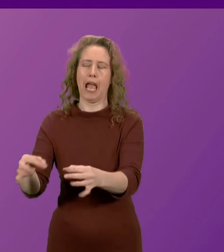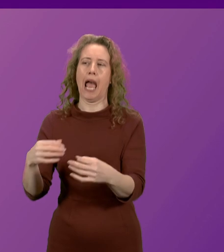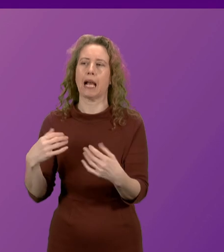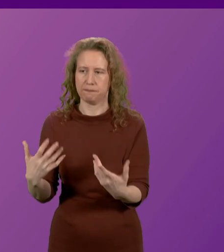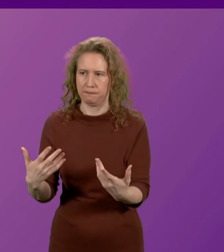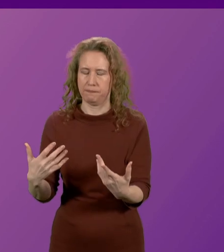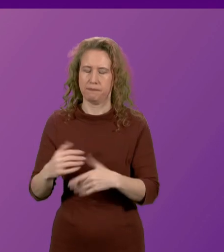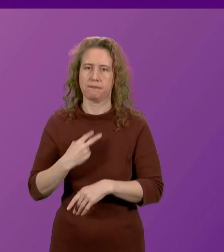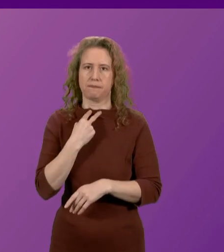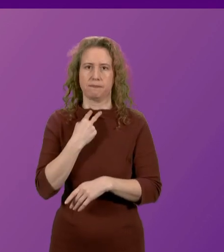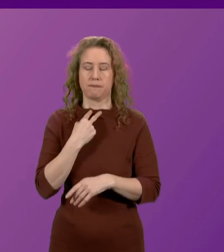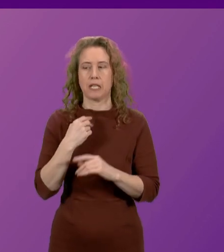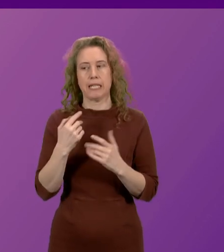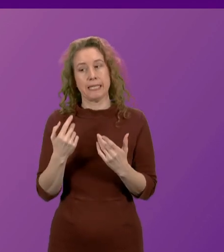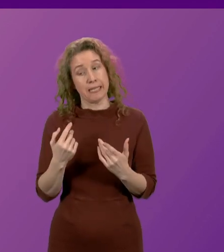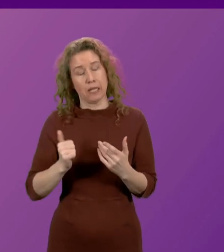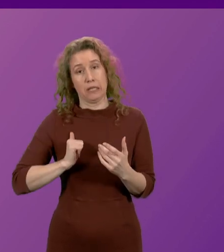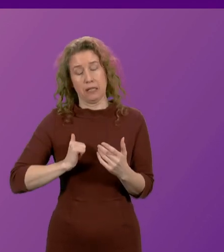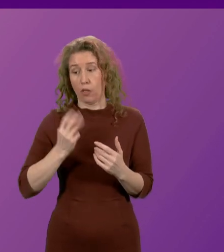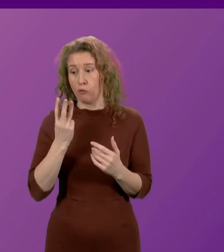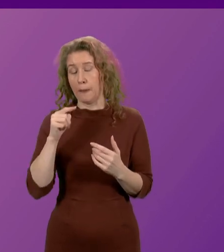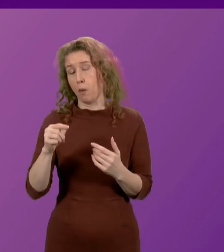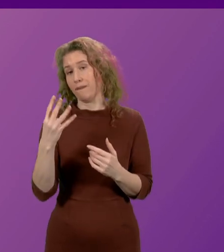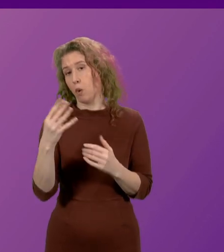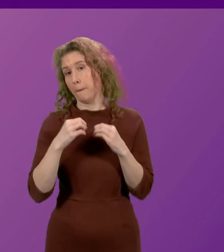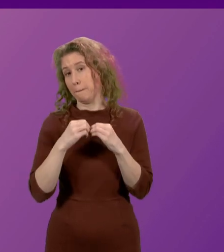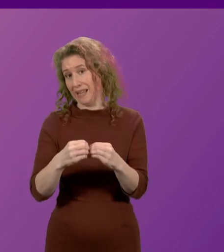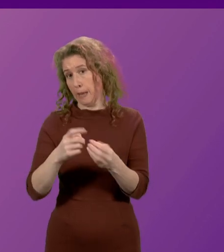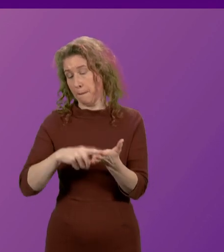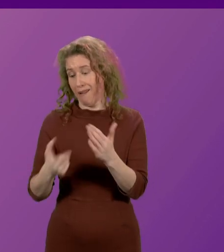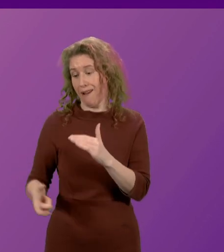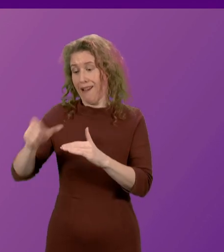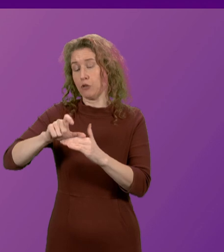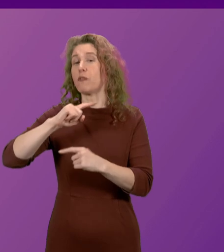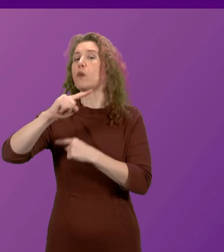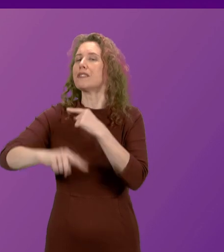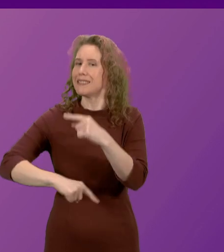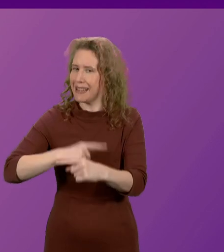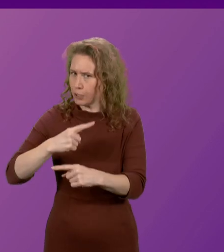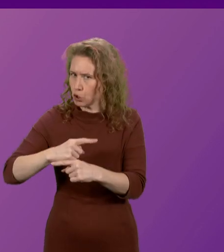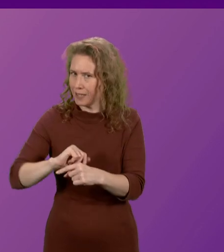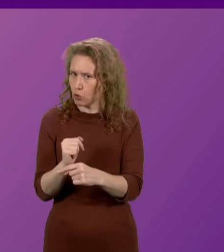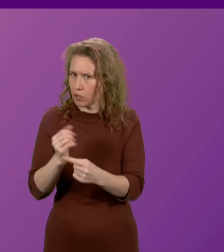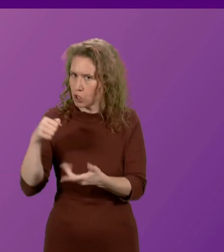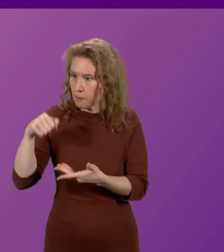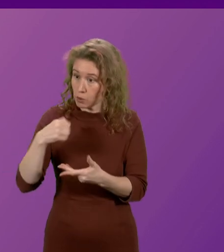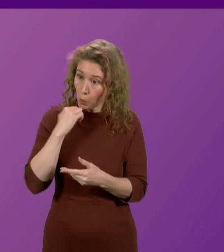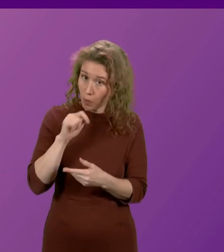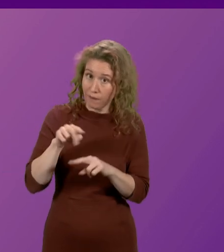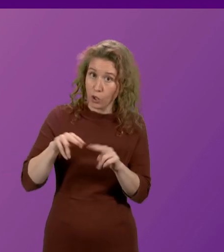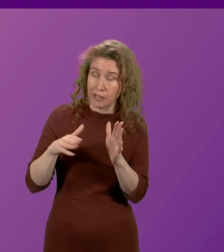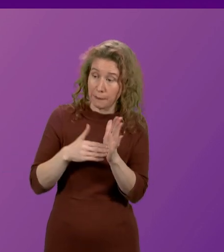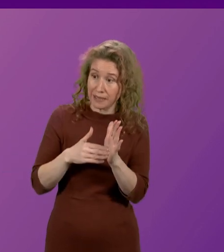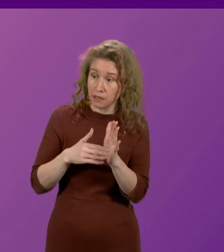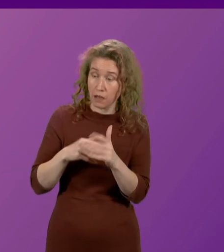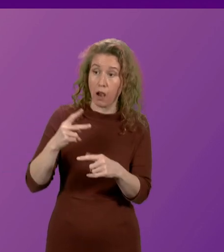government. Given the predicted £3.4 billion due to be added to next year's Scottish budget, will the First Minister